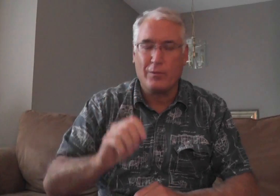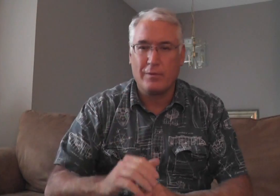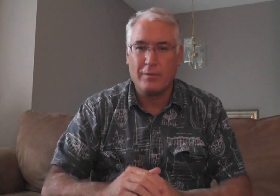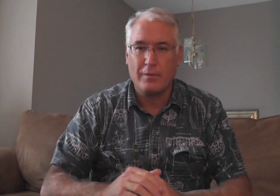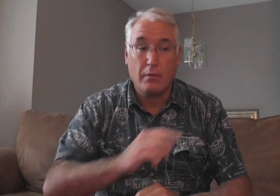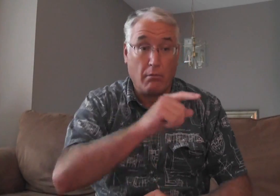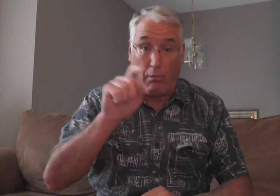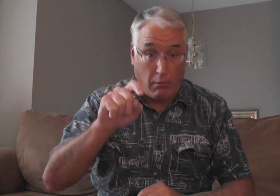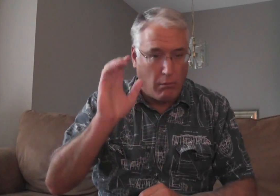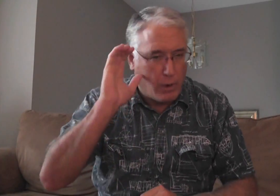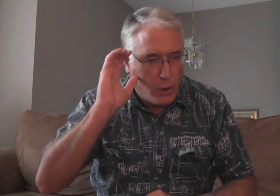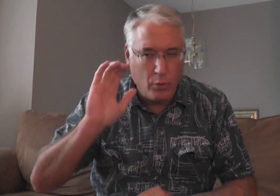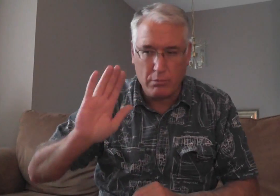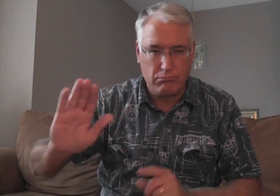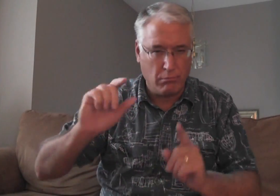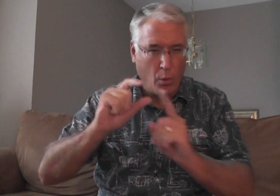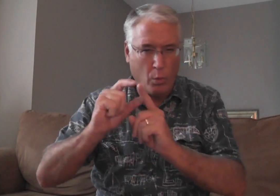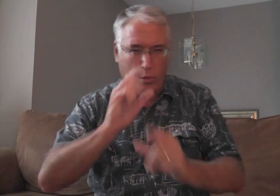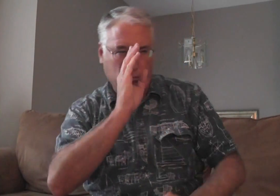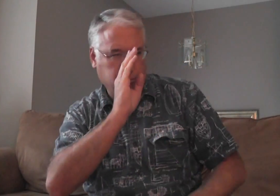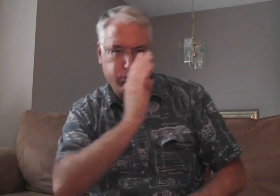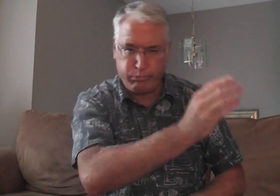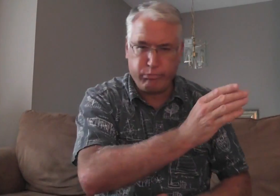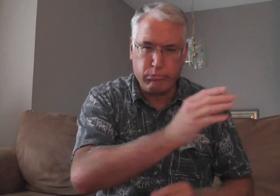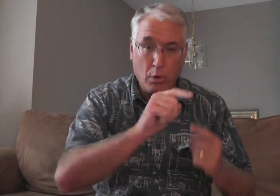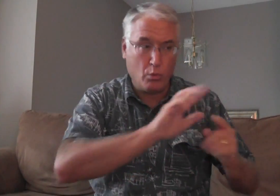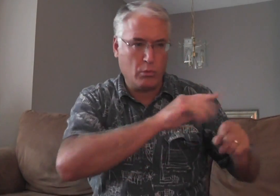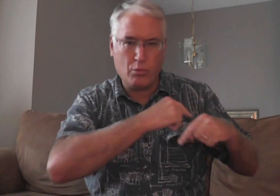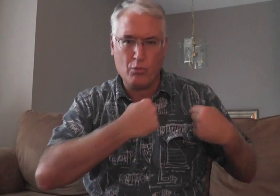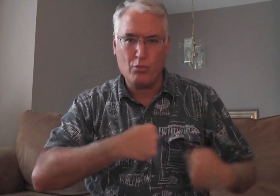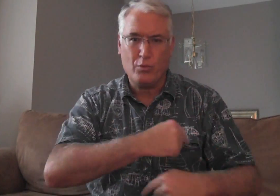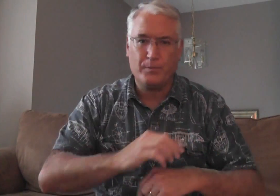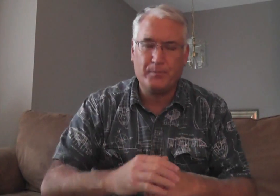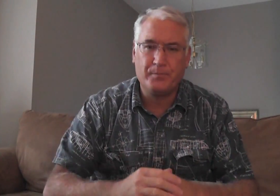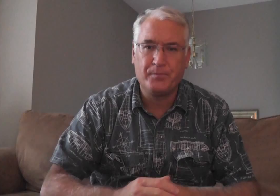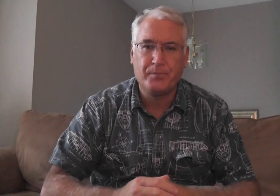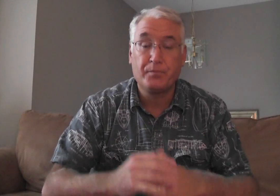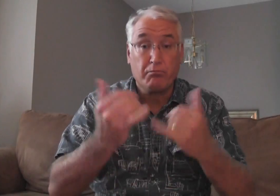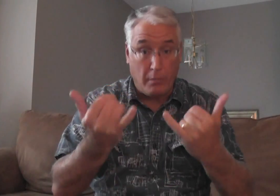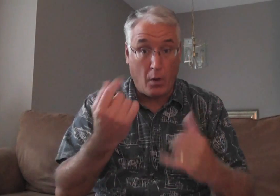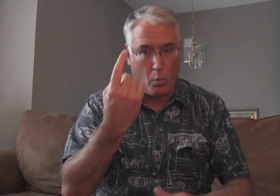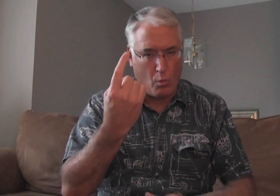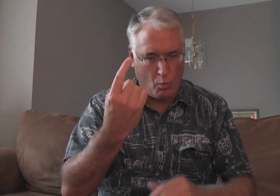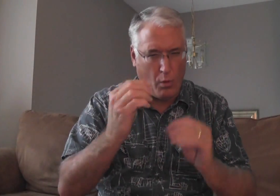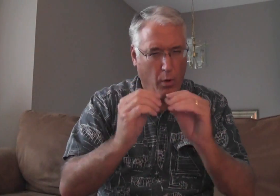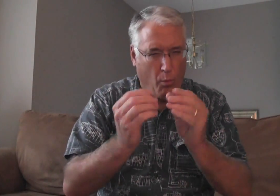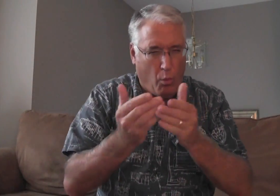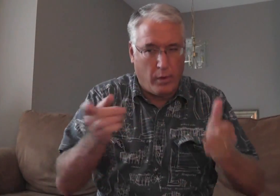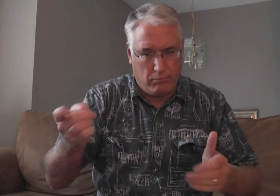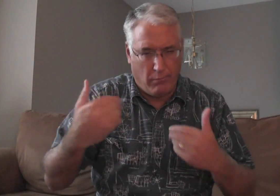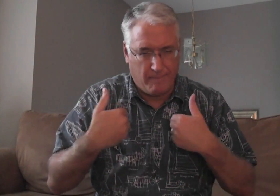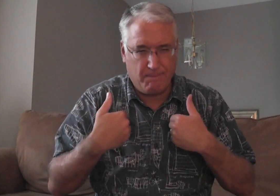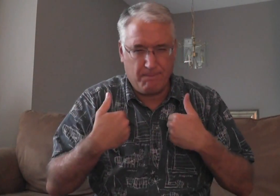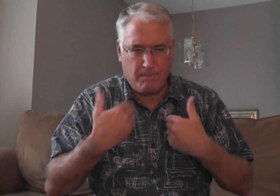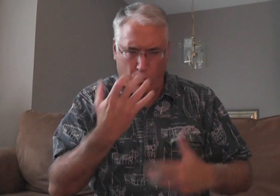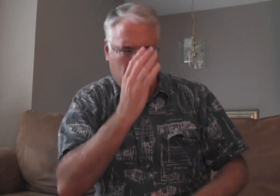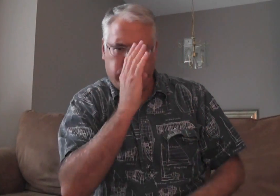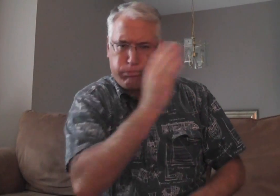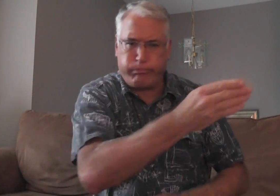Christians at Rome. They need to hear his words. They're going straight to their hearts. Now there's one more thing that